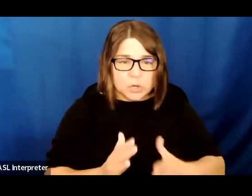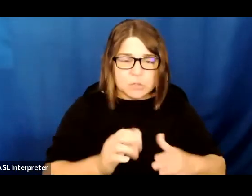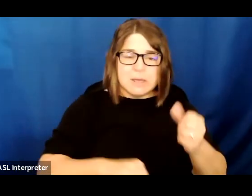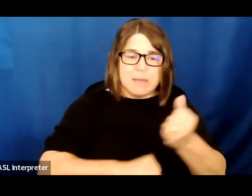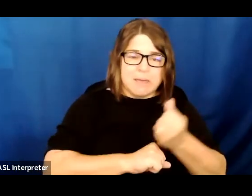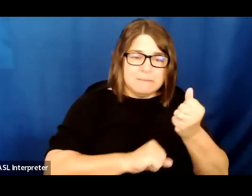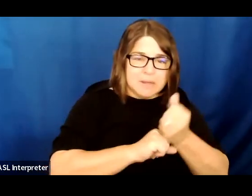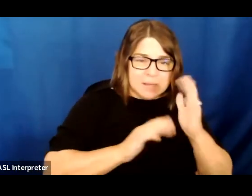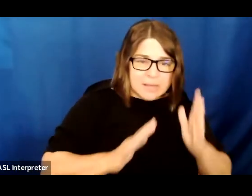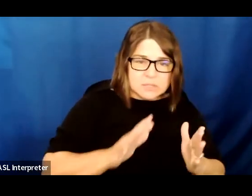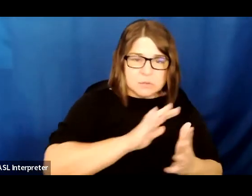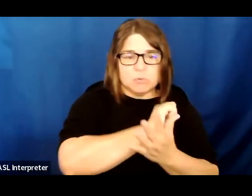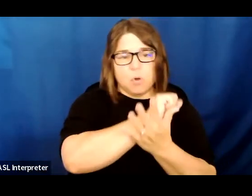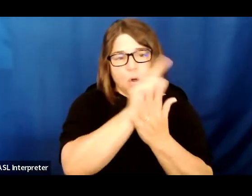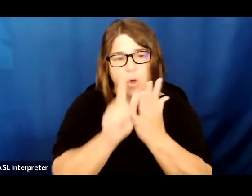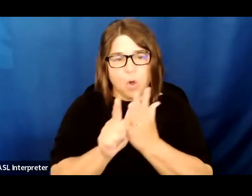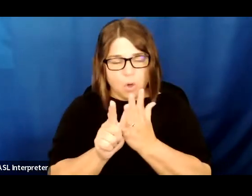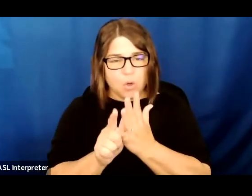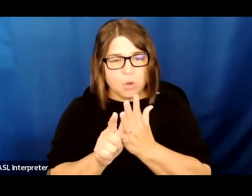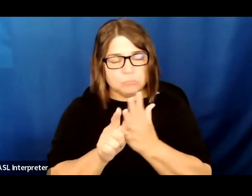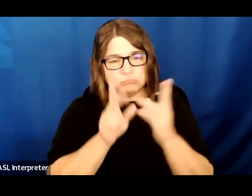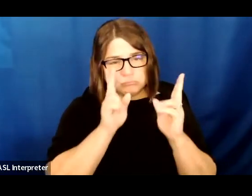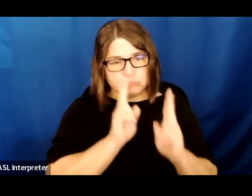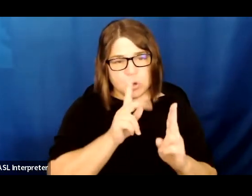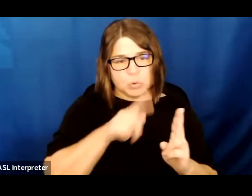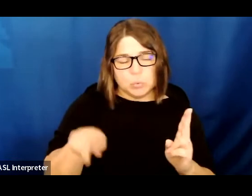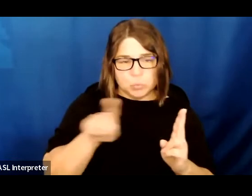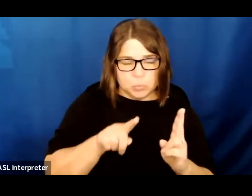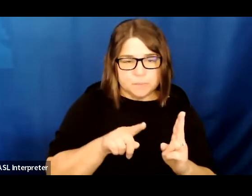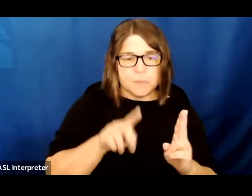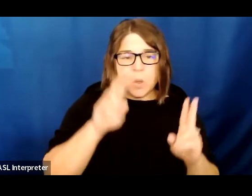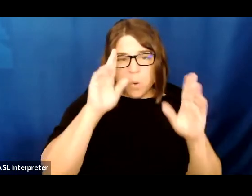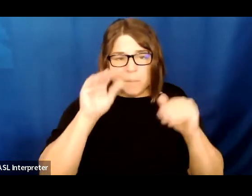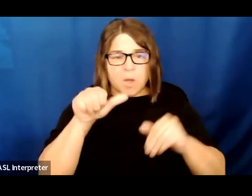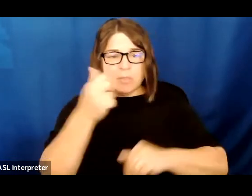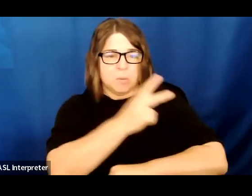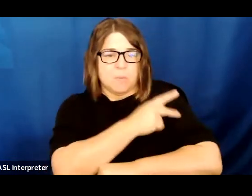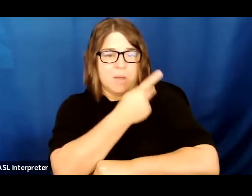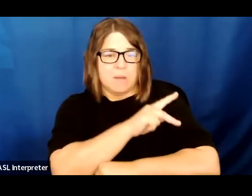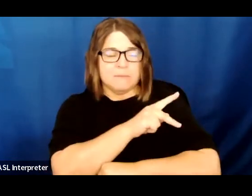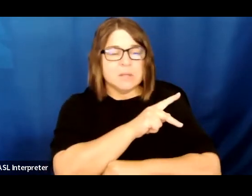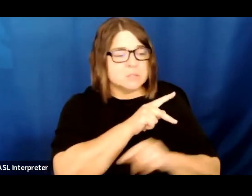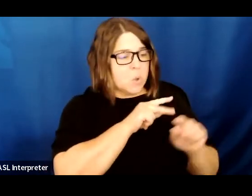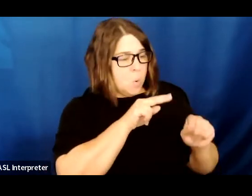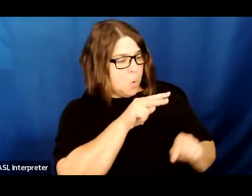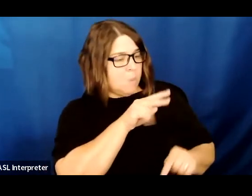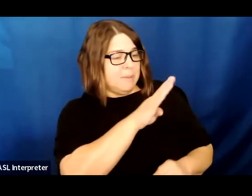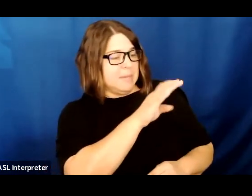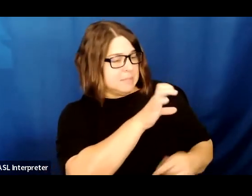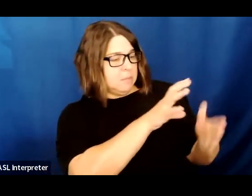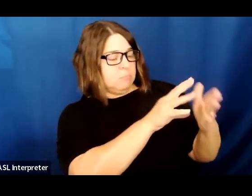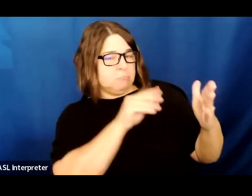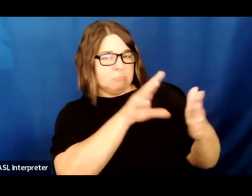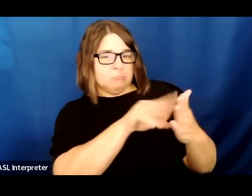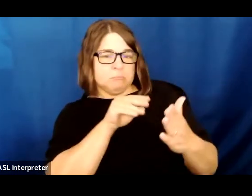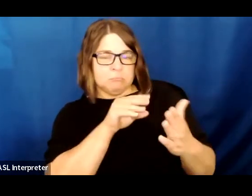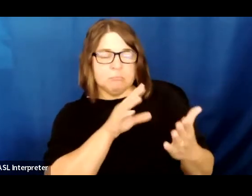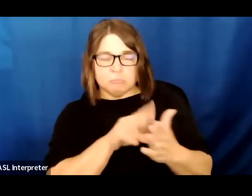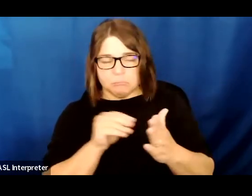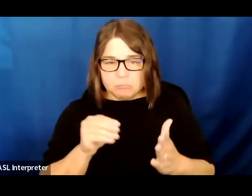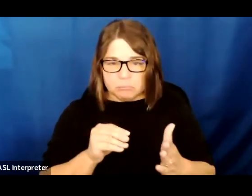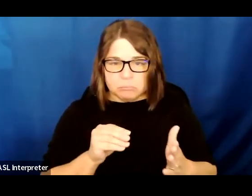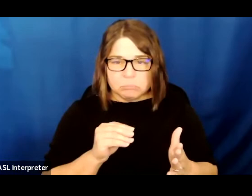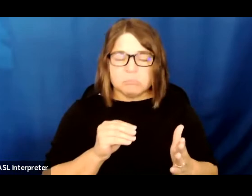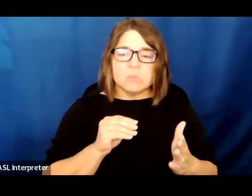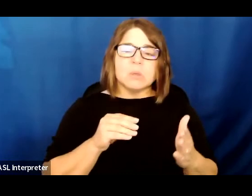I hope other provinces will follow BC's example and give way to the human welcome that